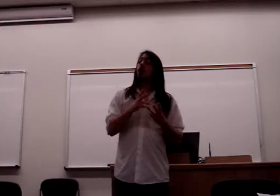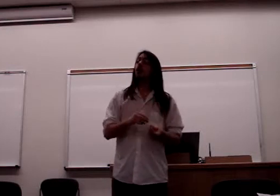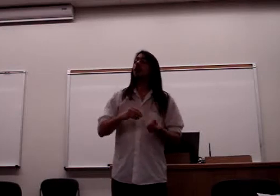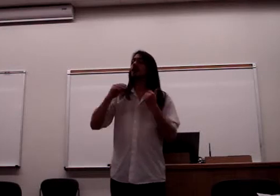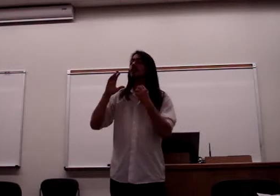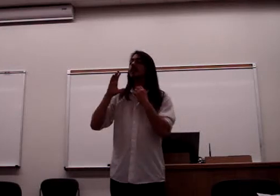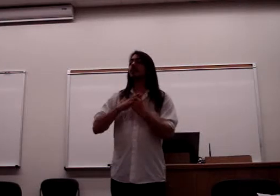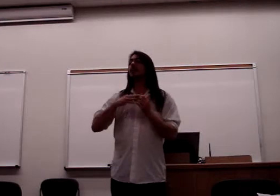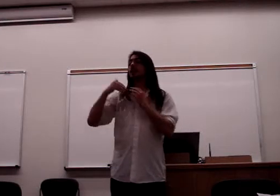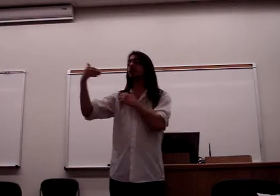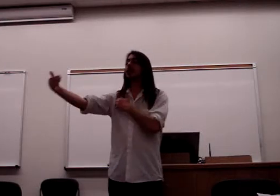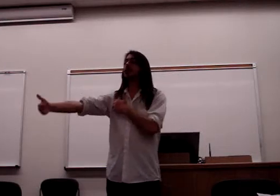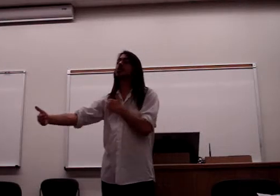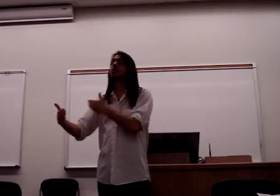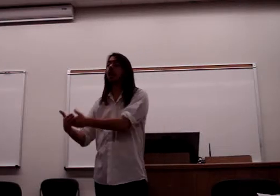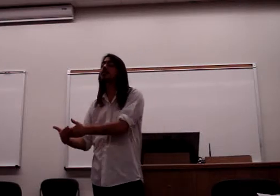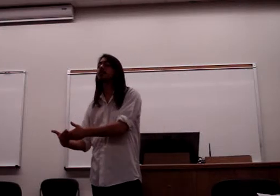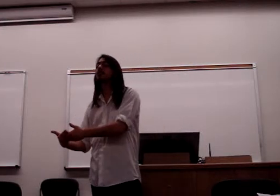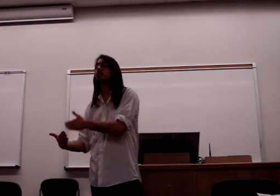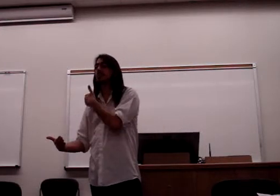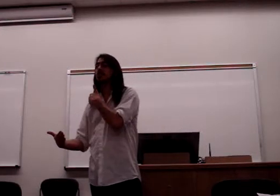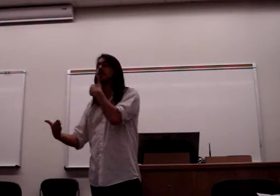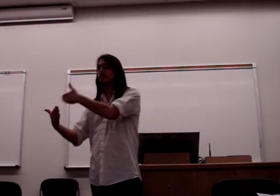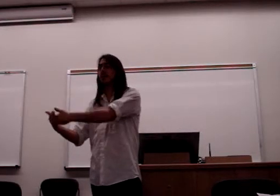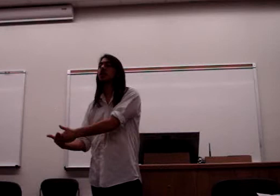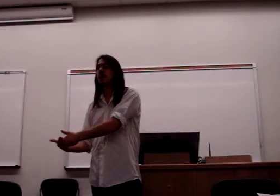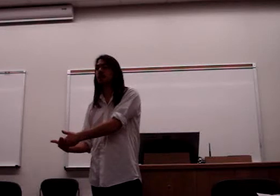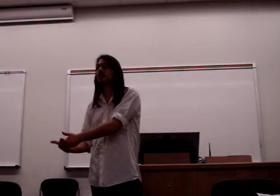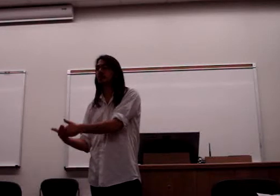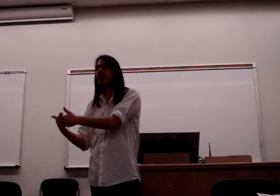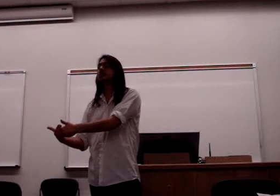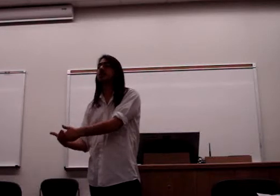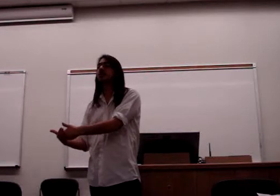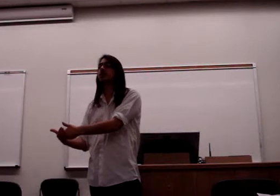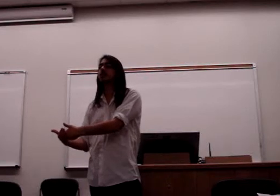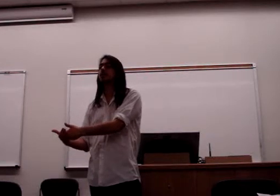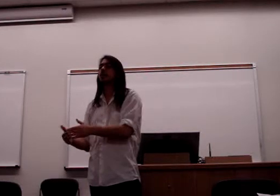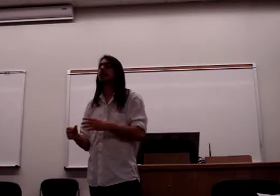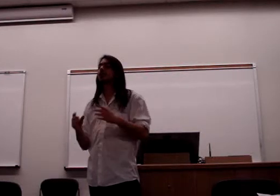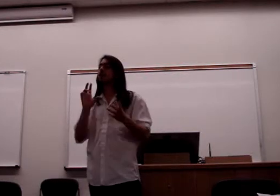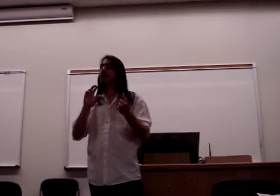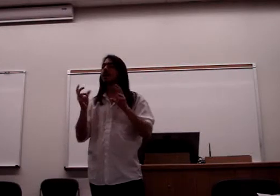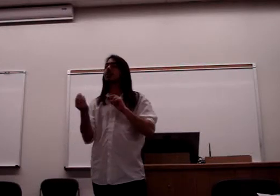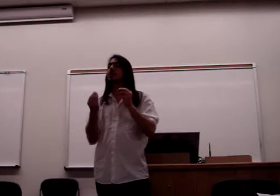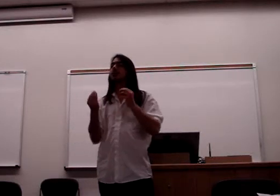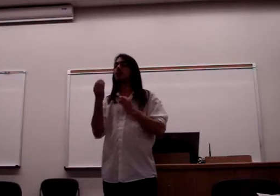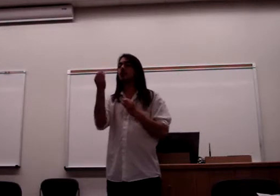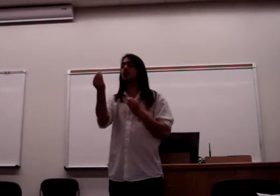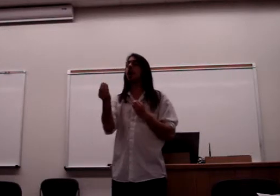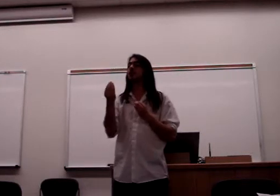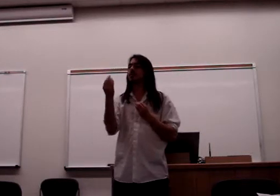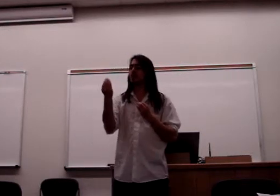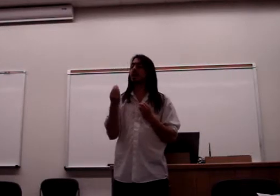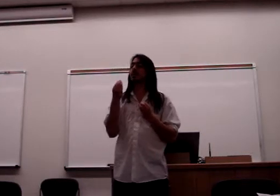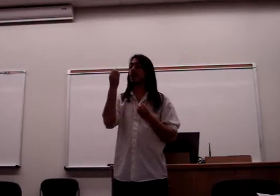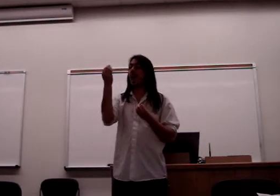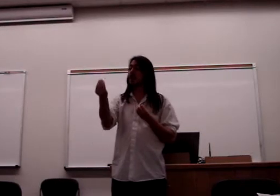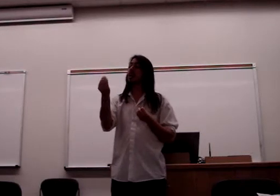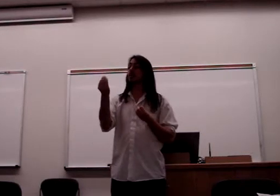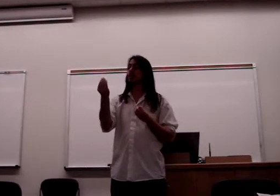Or is it in relation to justice, which is communism as such? And so any given non-subjective element,